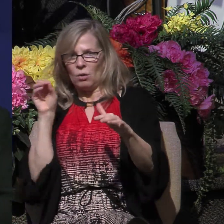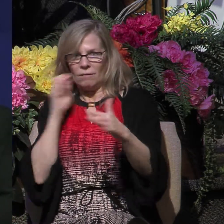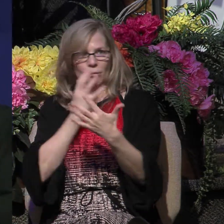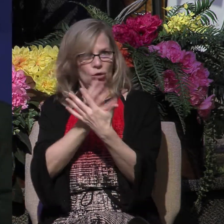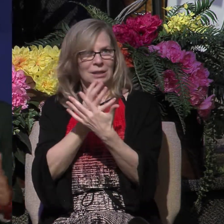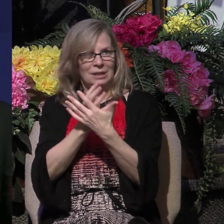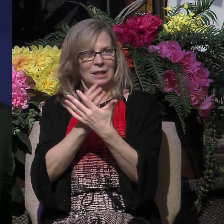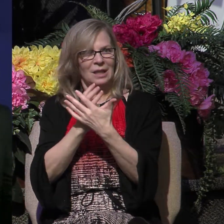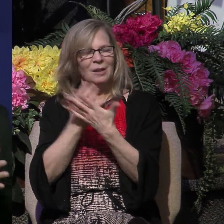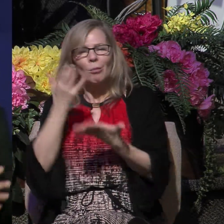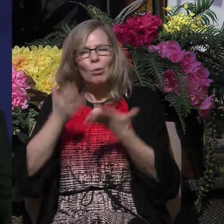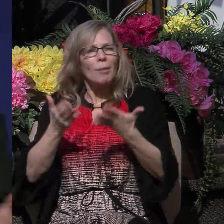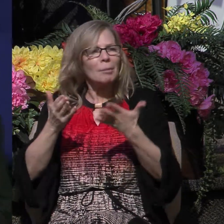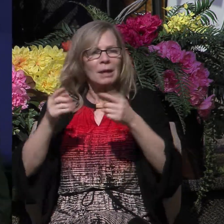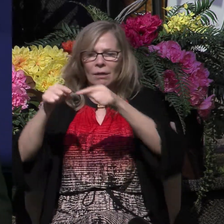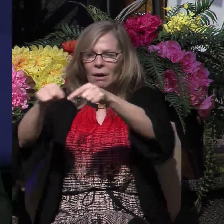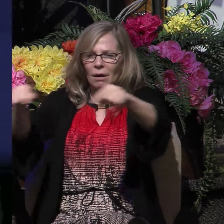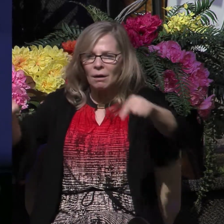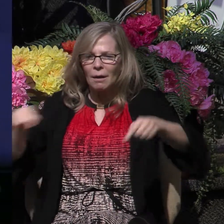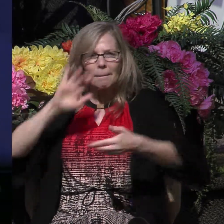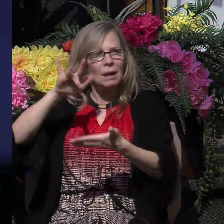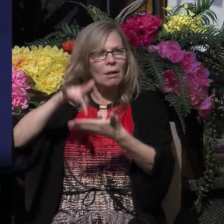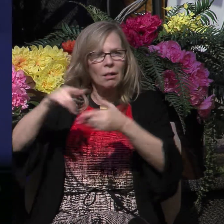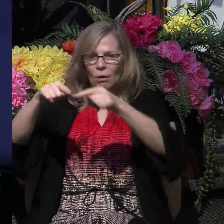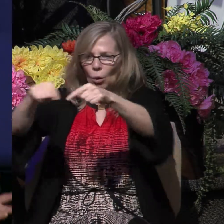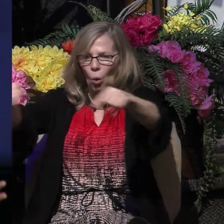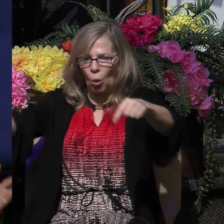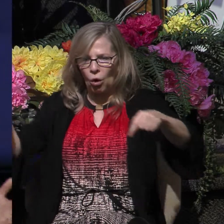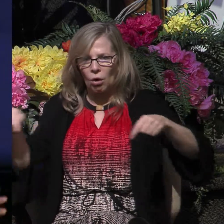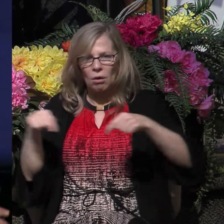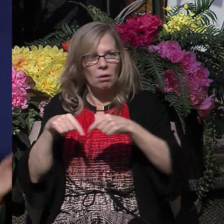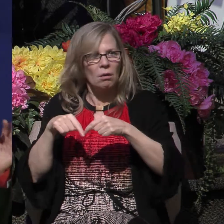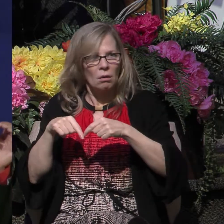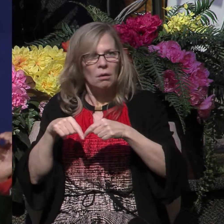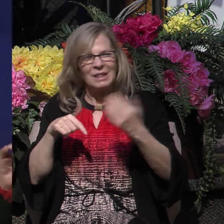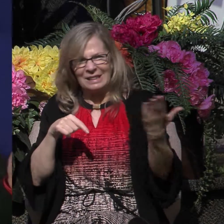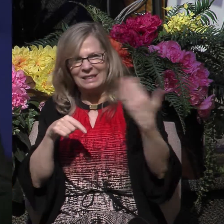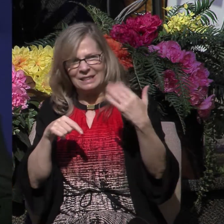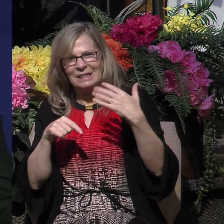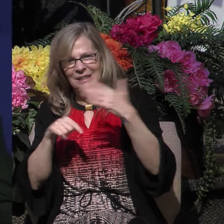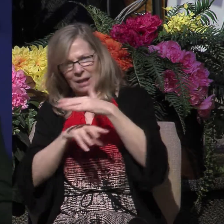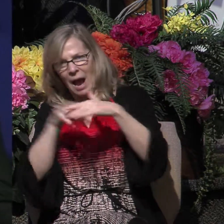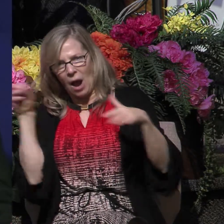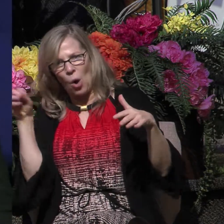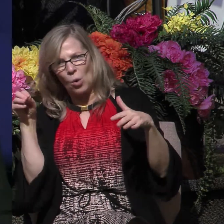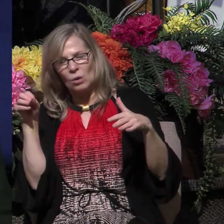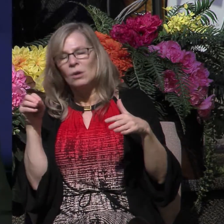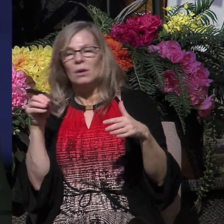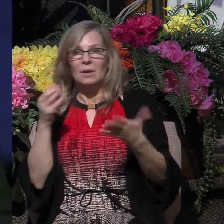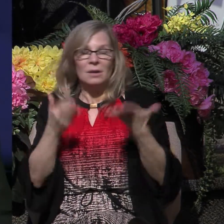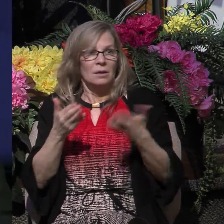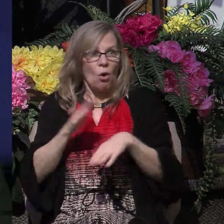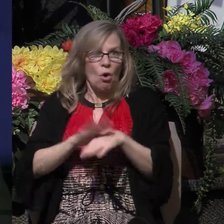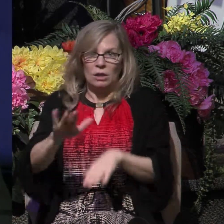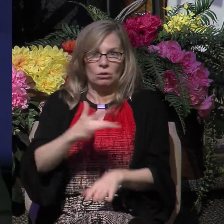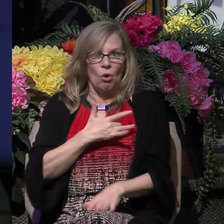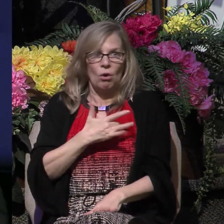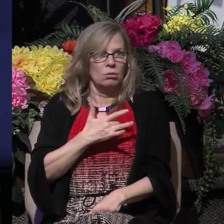into the courtyard surrounding it so that he could ask them a question that had been on his heart and something that he had apparently